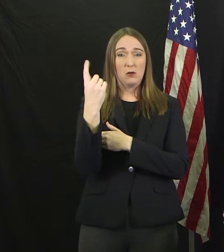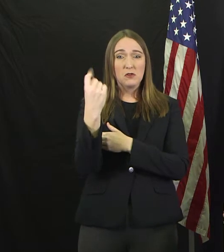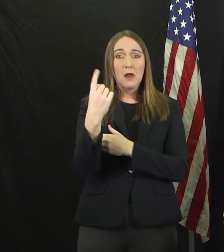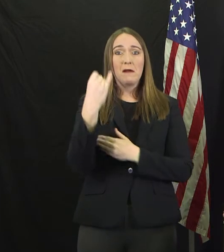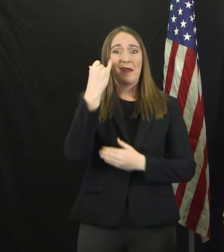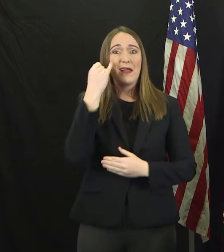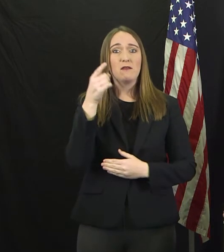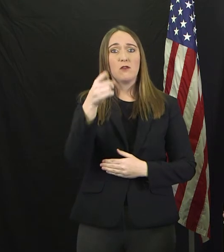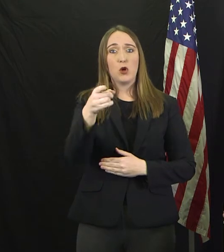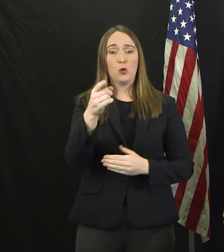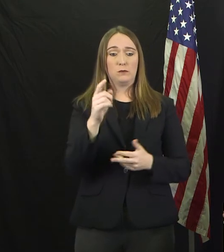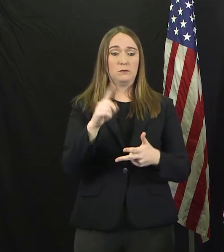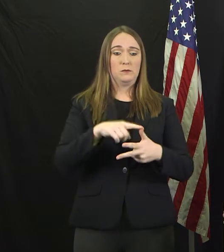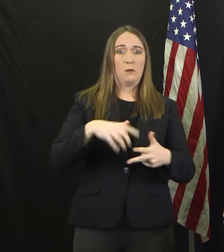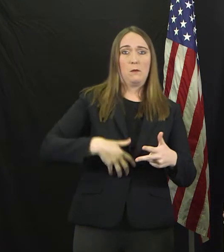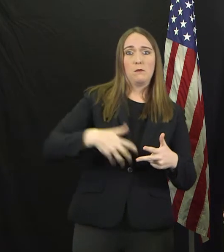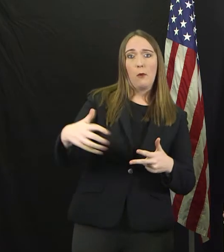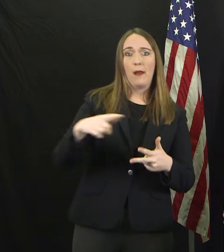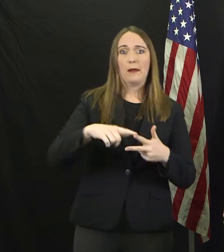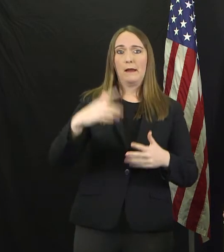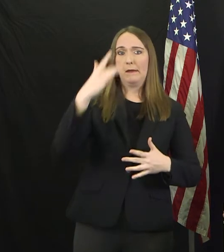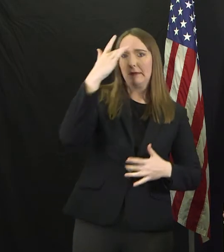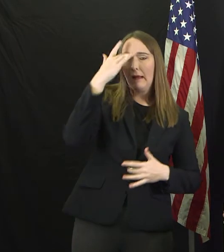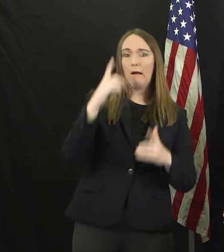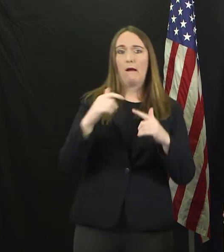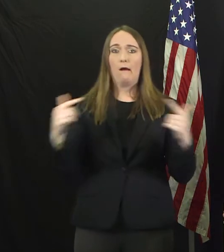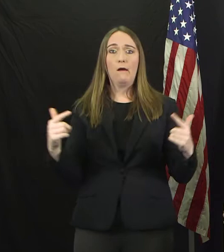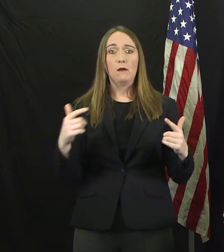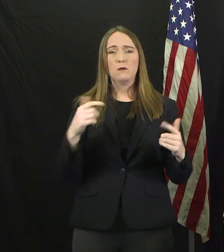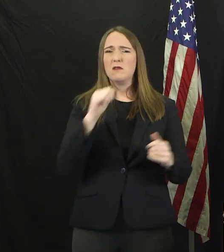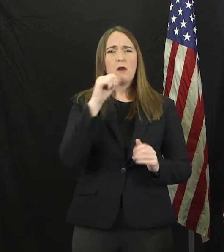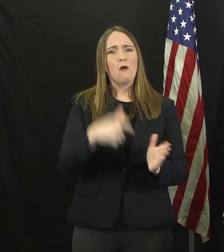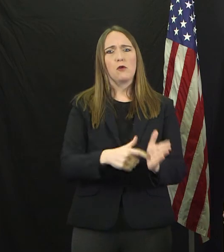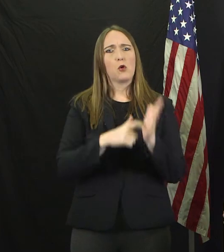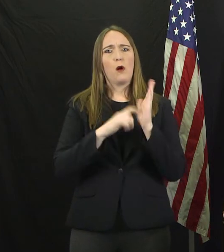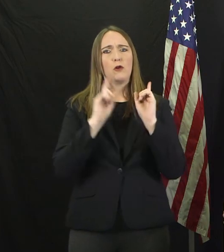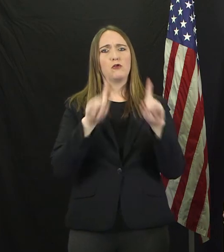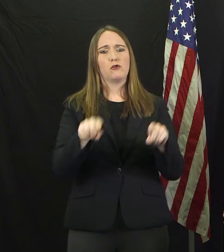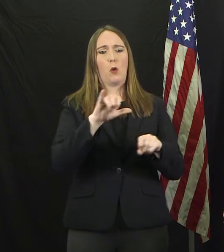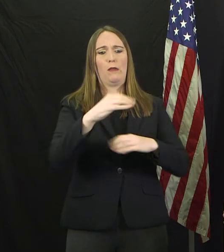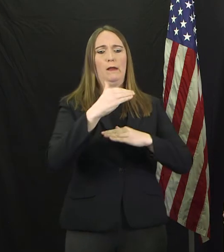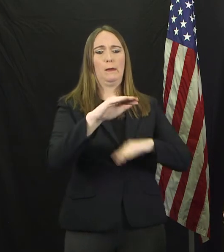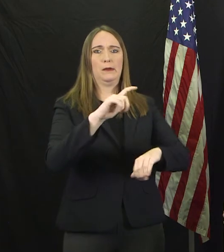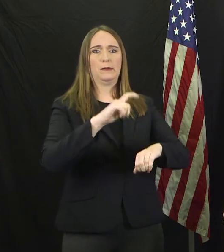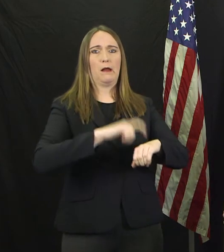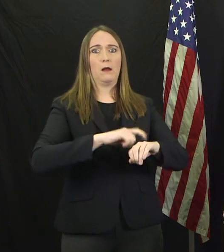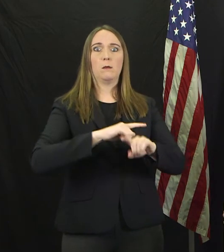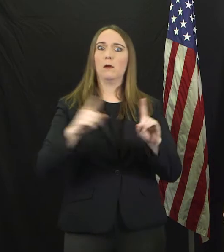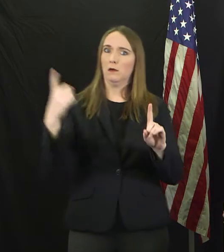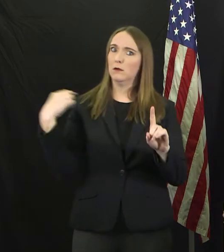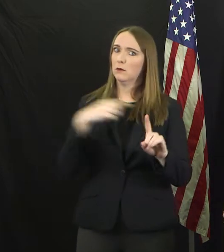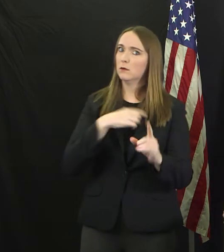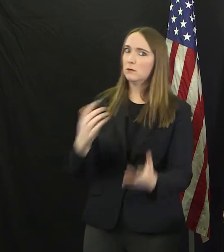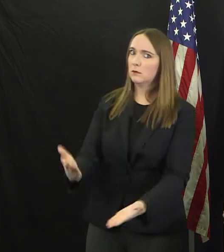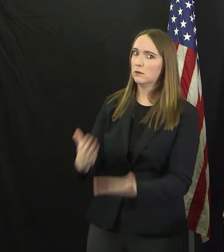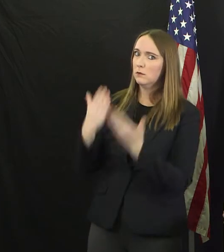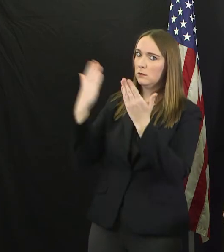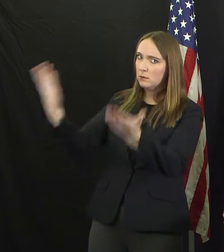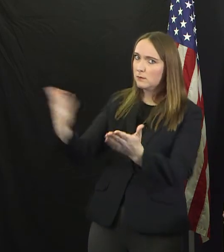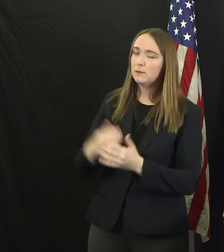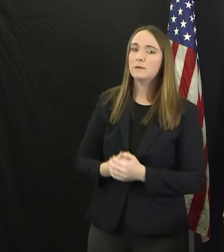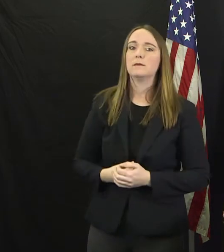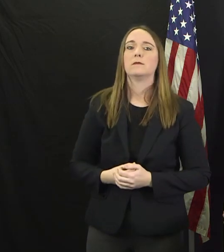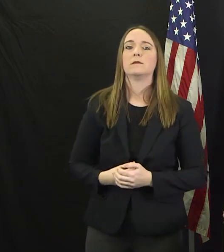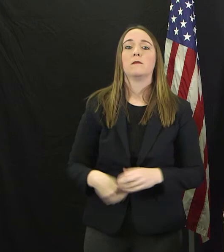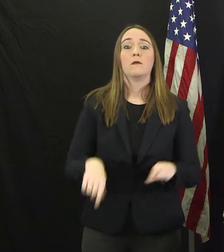in that group, but it's a strong recommendation. You also need to know that our Fort Worth firefighters will be there to